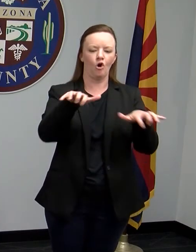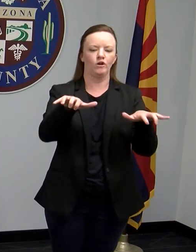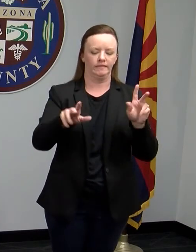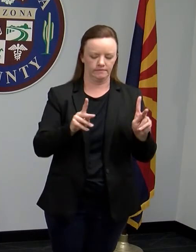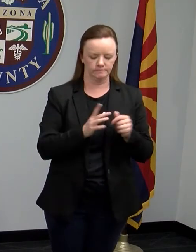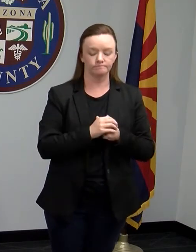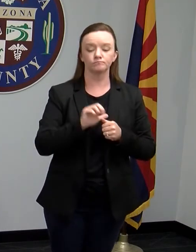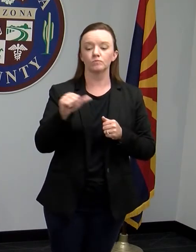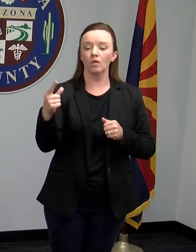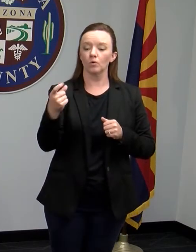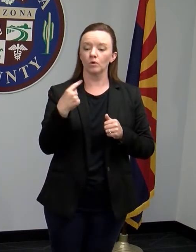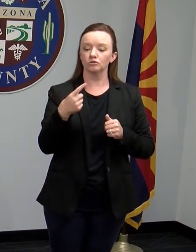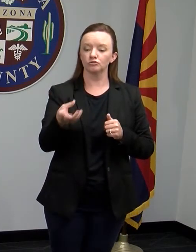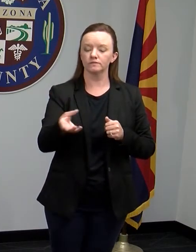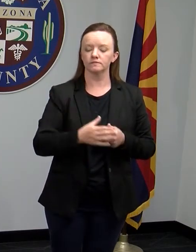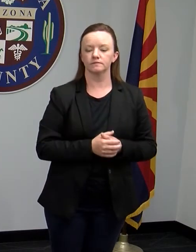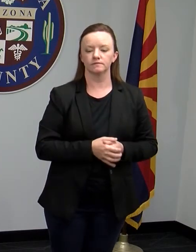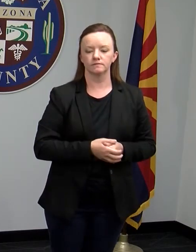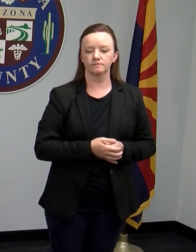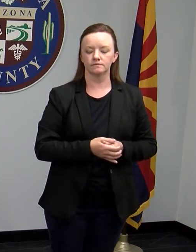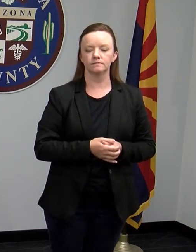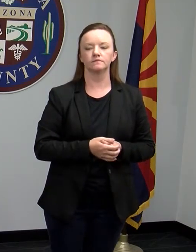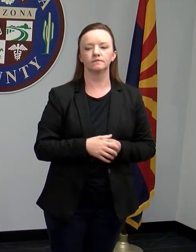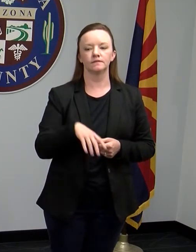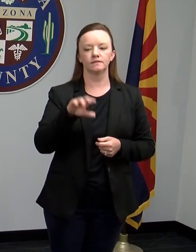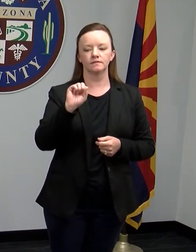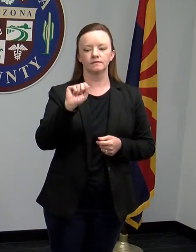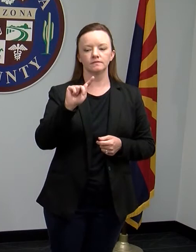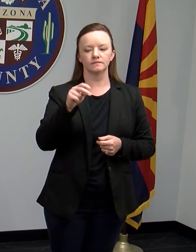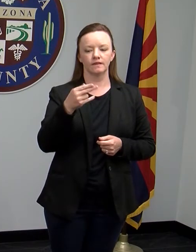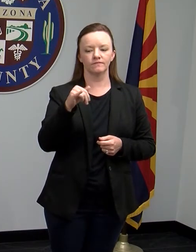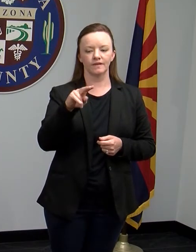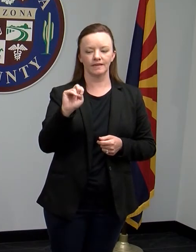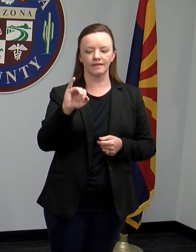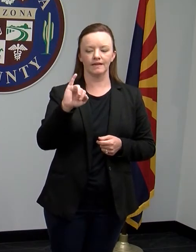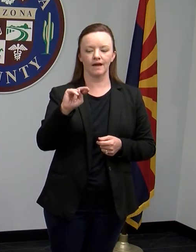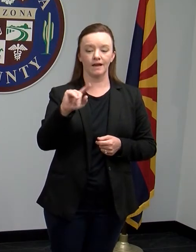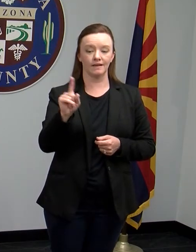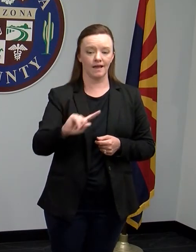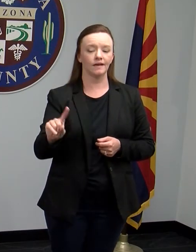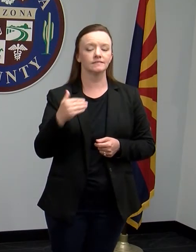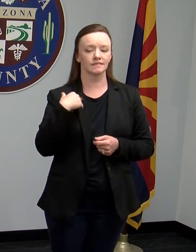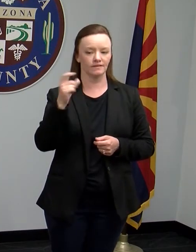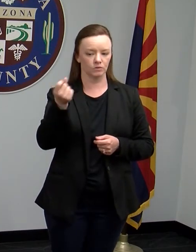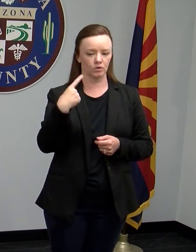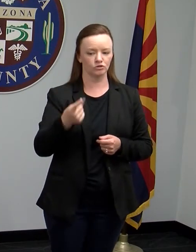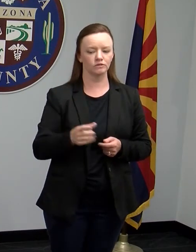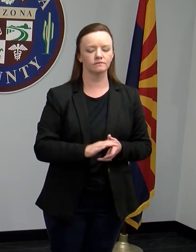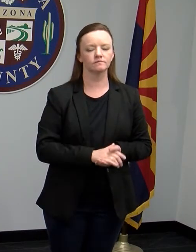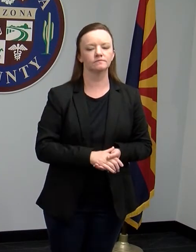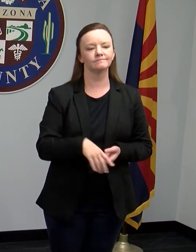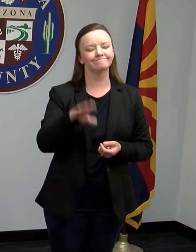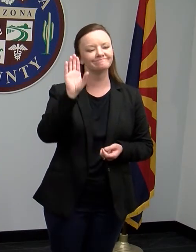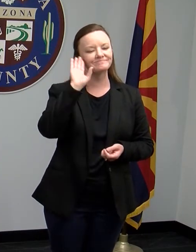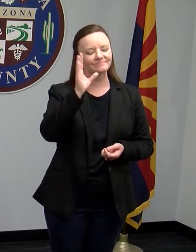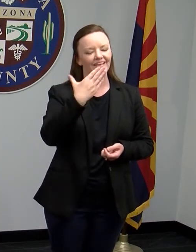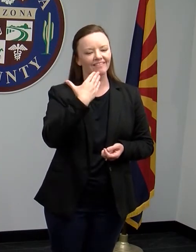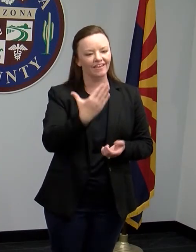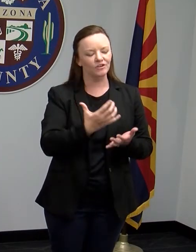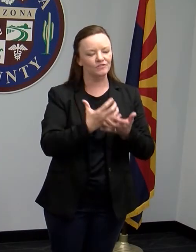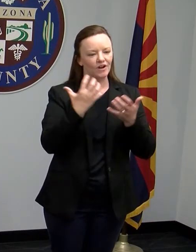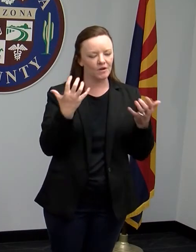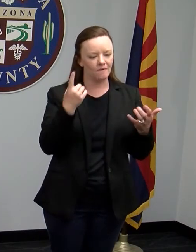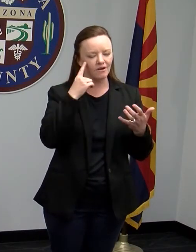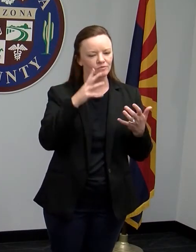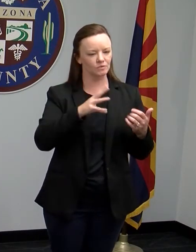Do we have another question right now? Chad? Stephanie Ines has a question. Stephanie, microphone is live. Hi, thank you very